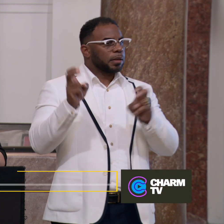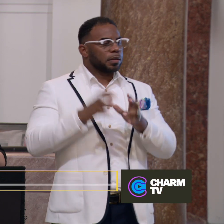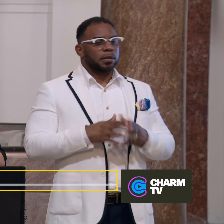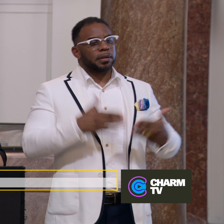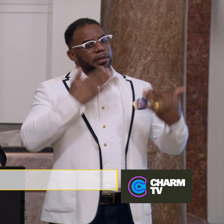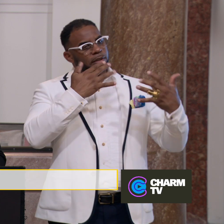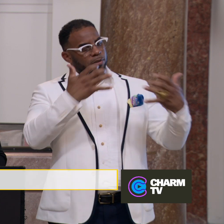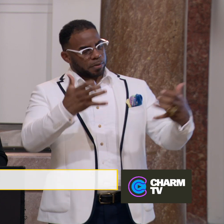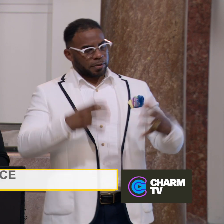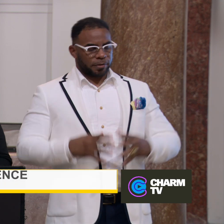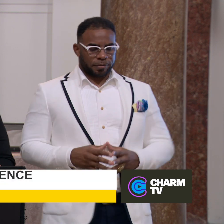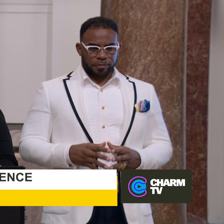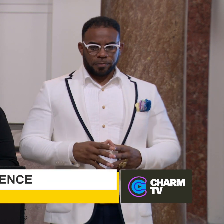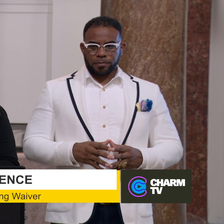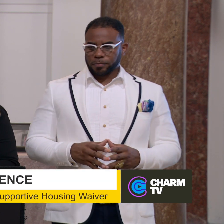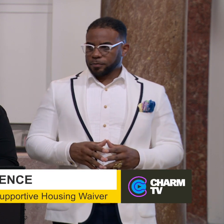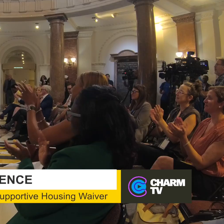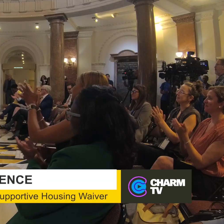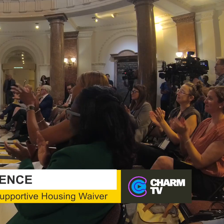Thanks so much.